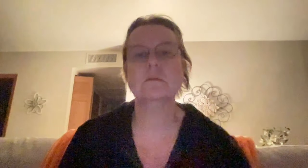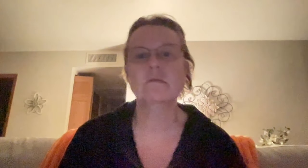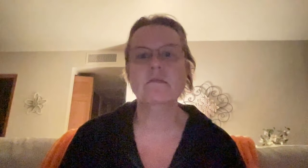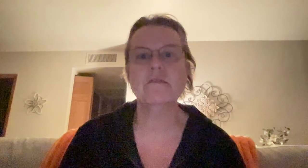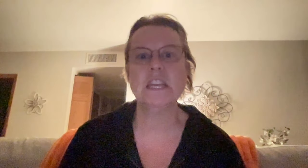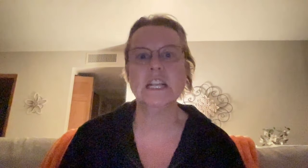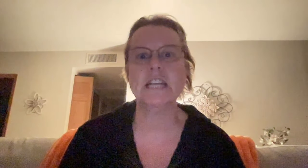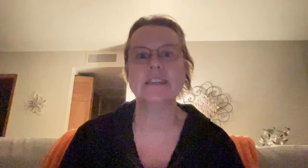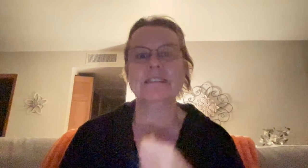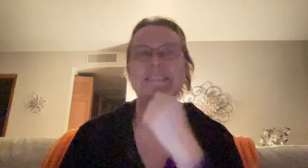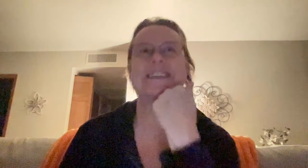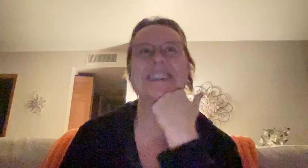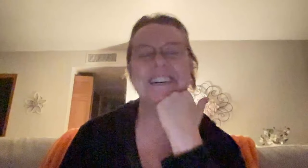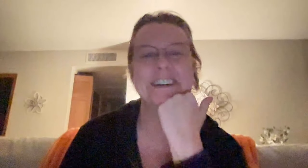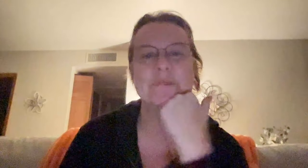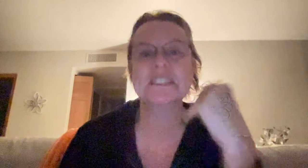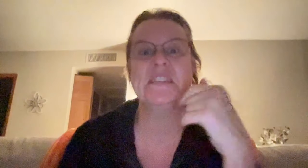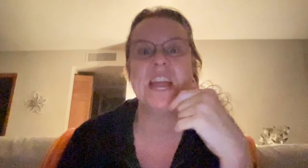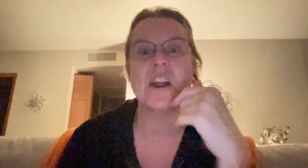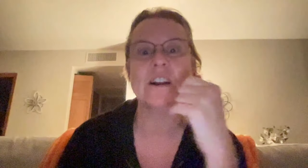feel it. What's in there?